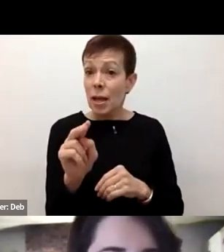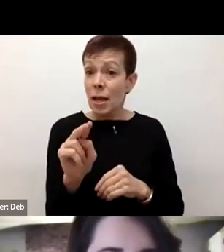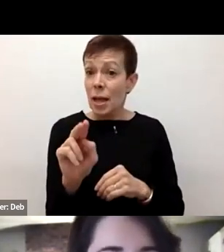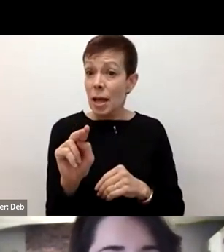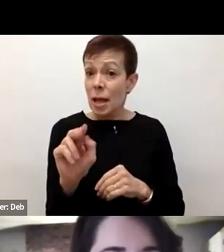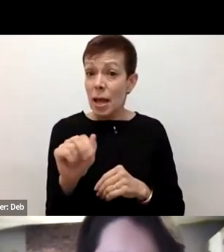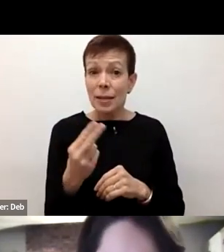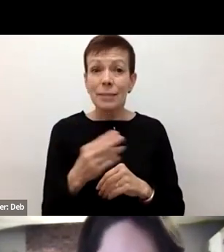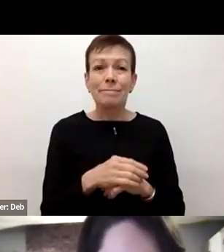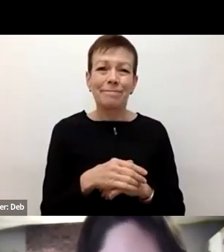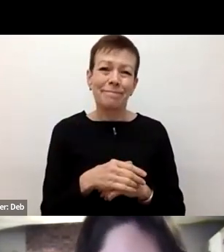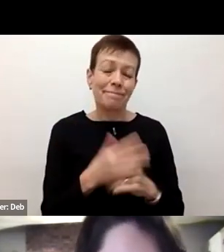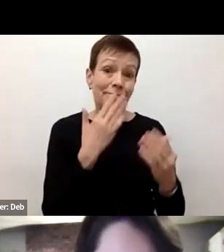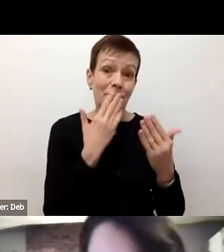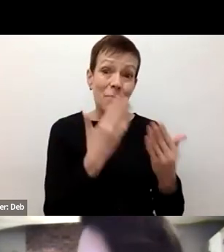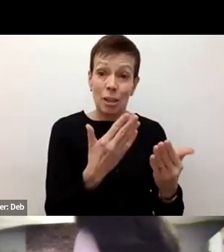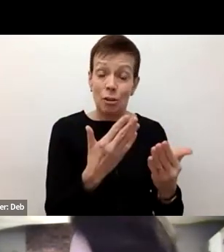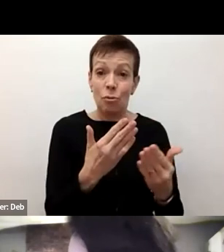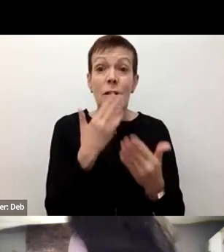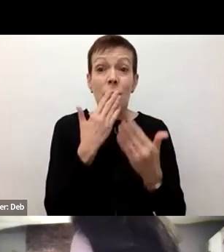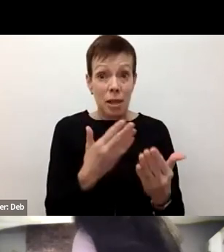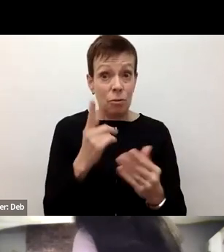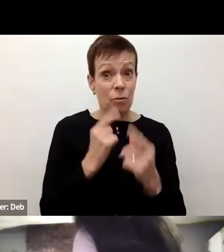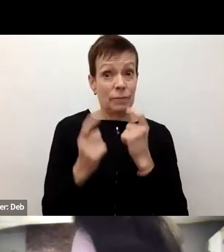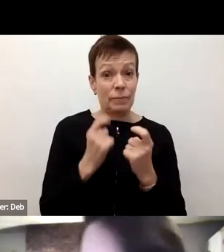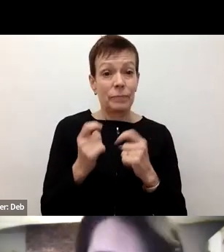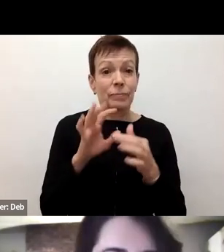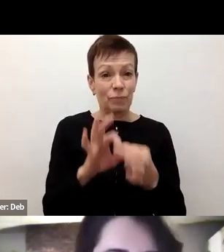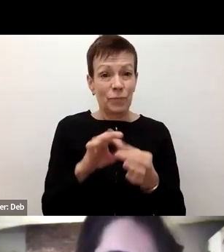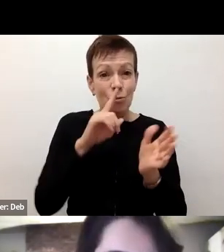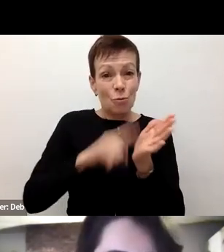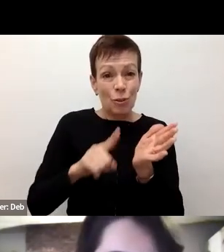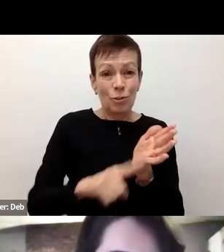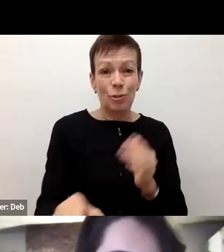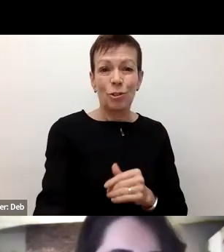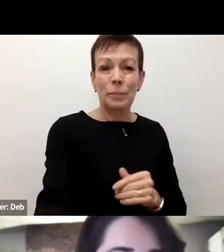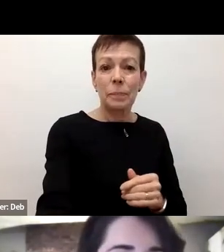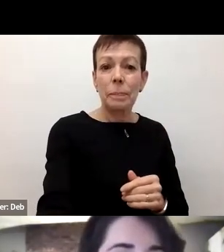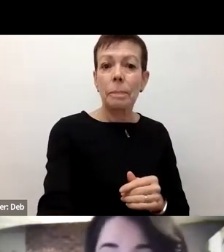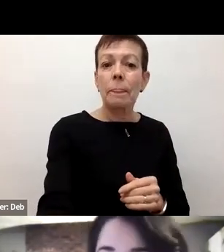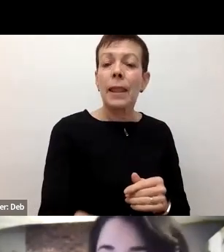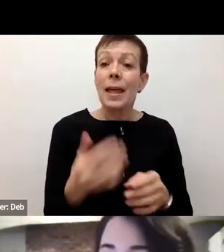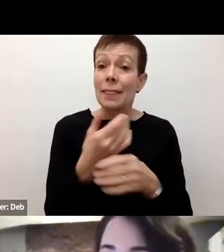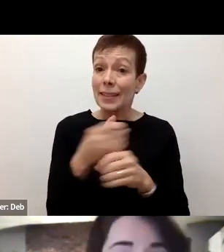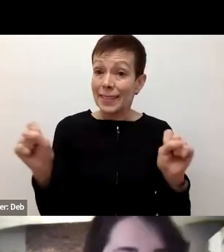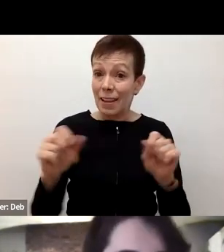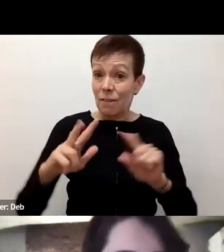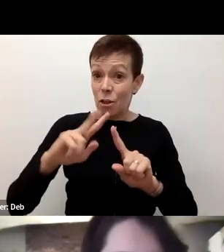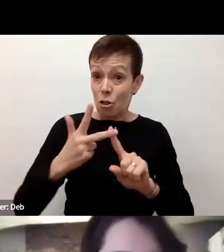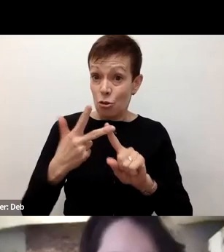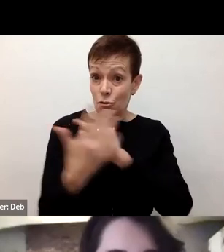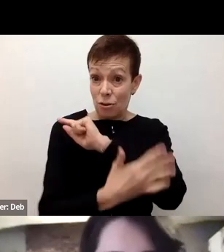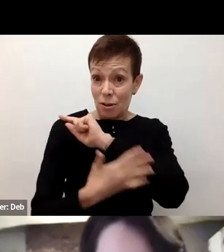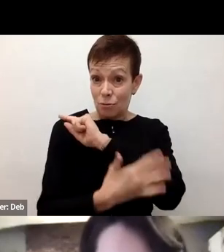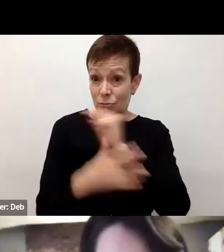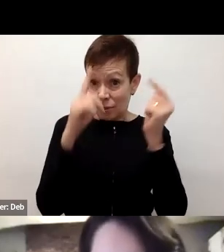Thank you, Amelia, and thank you for, for all those questions. So I'll start with the Safe Third Country Agreement. In some cases,